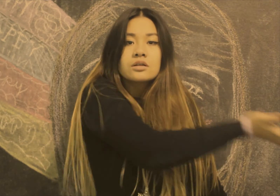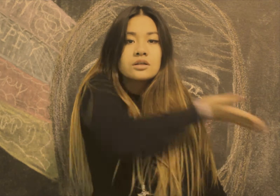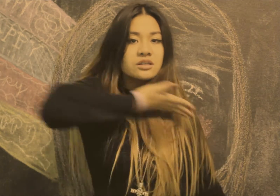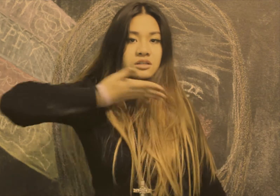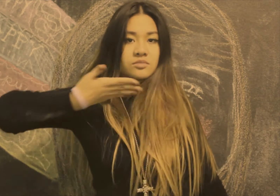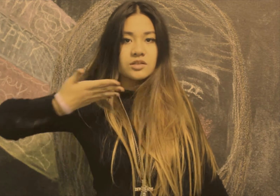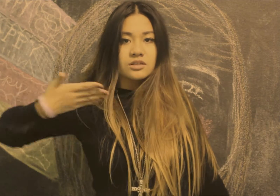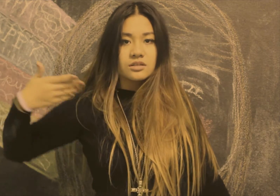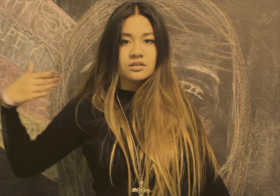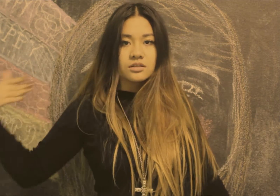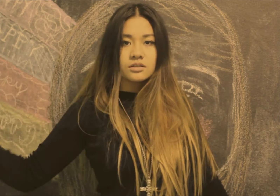Hello, it's me